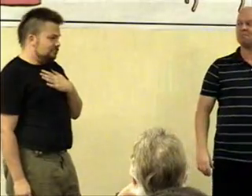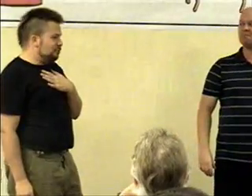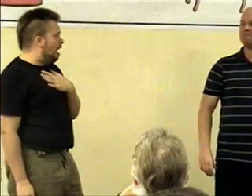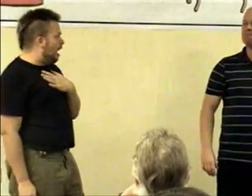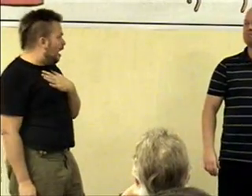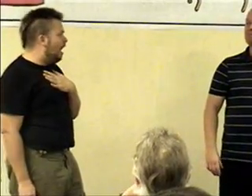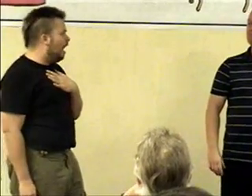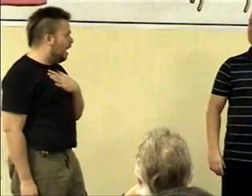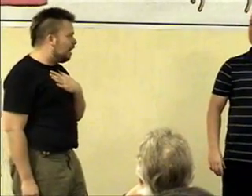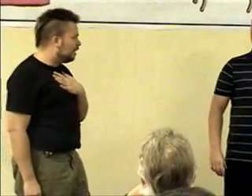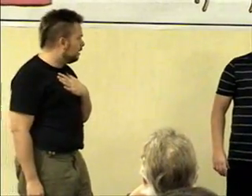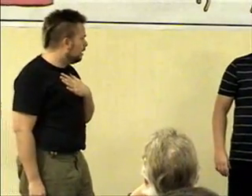Nuh-uh.